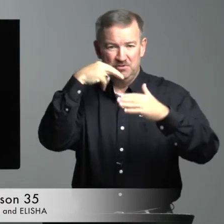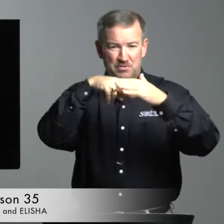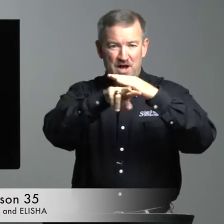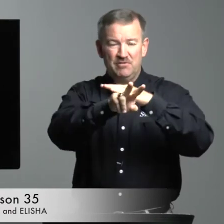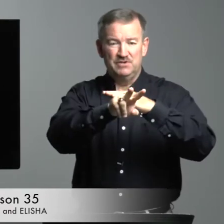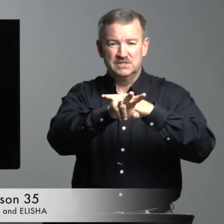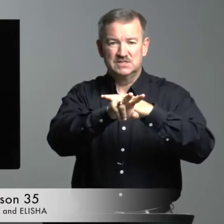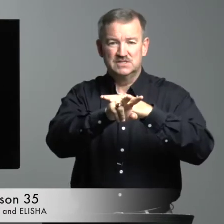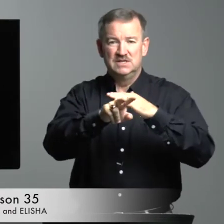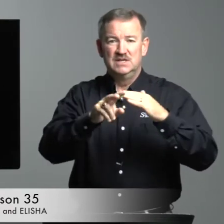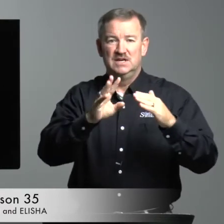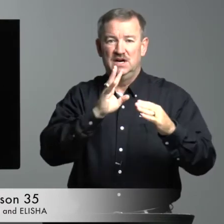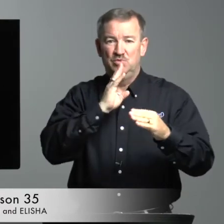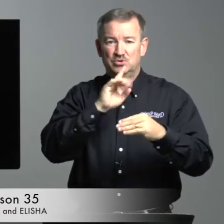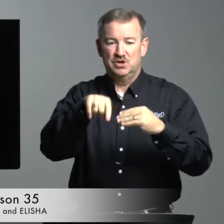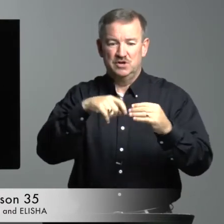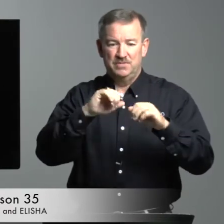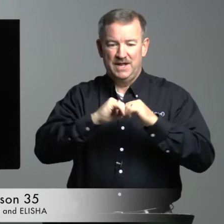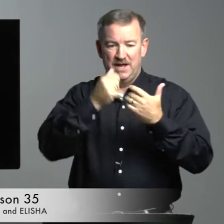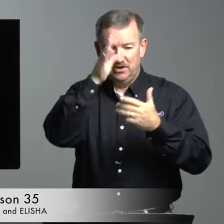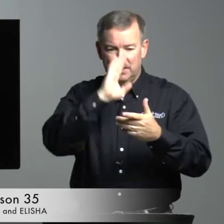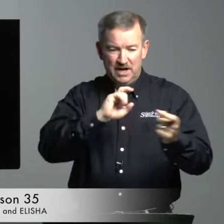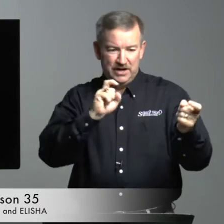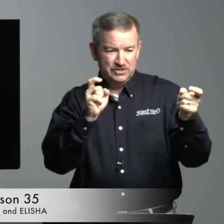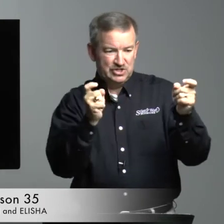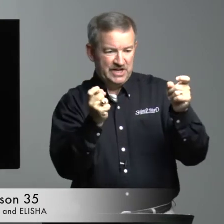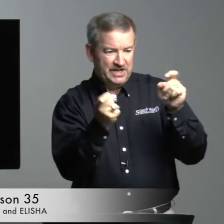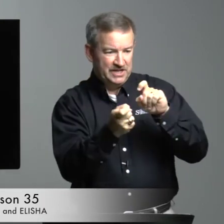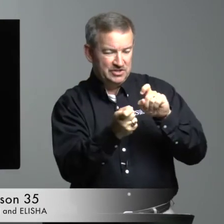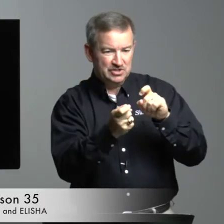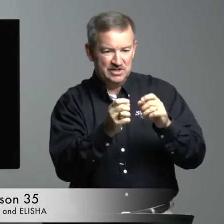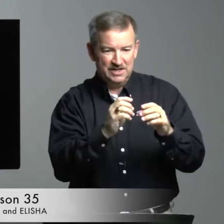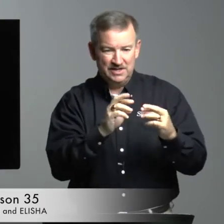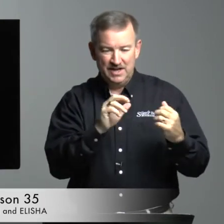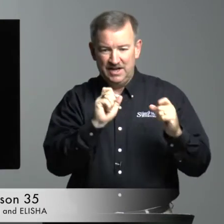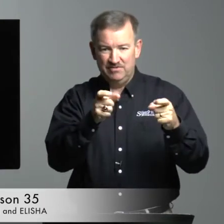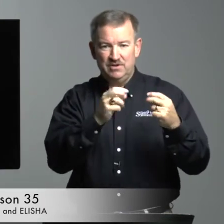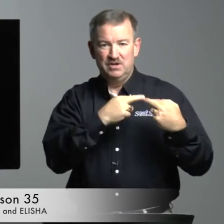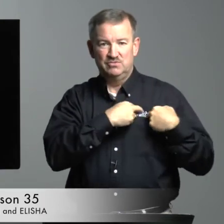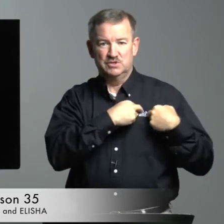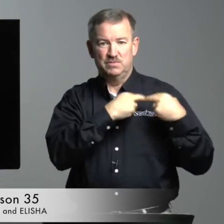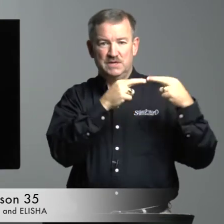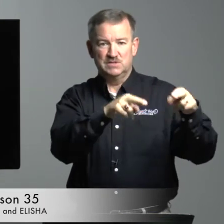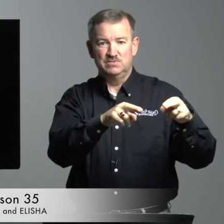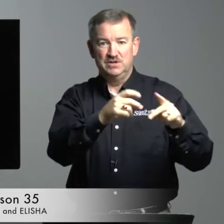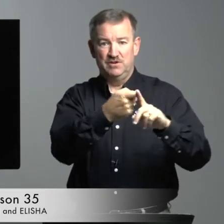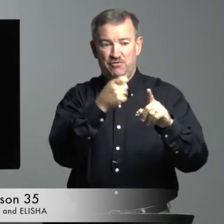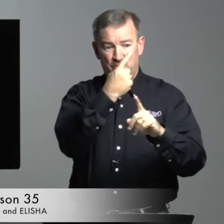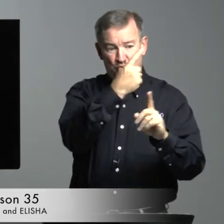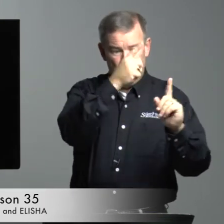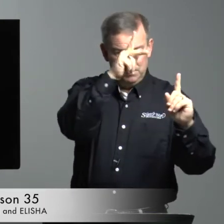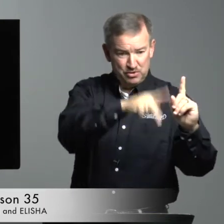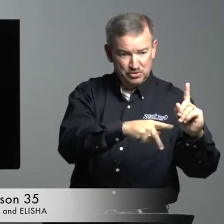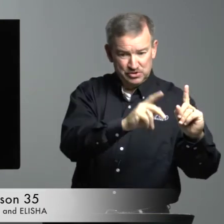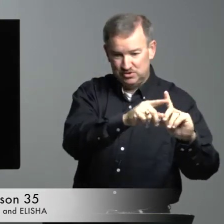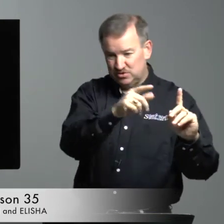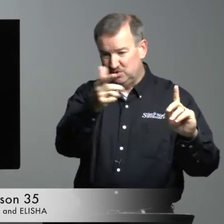the prophets. We'll talk about how God changed and gave responsibility from one person to